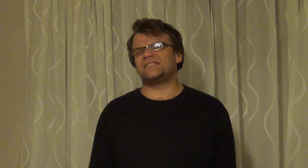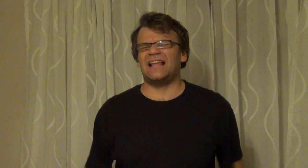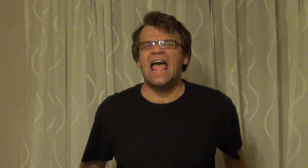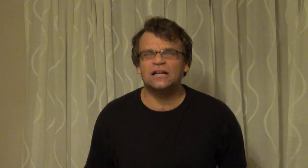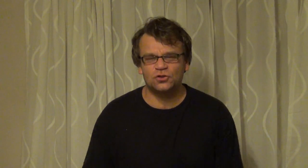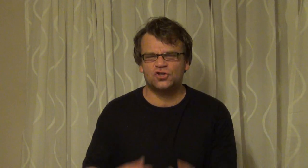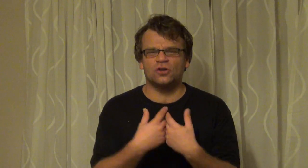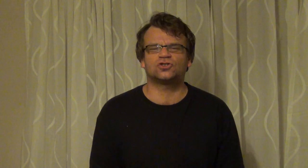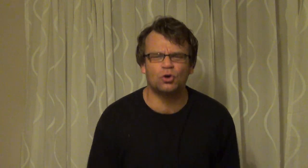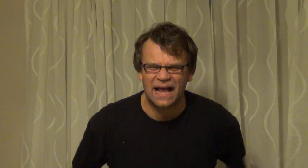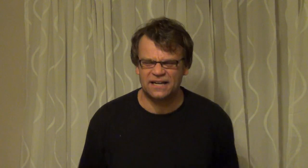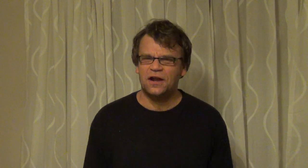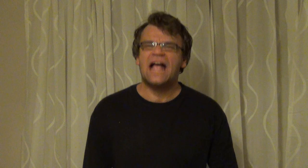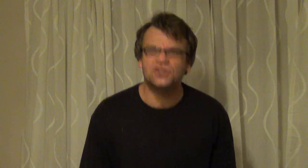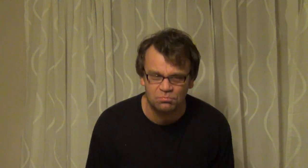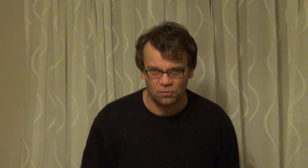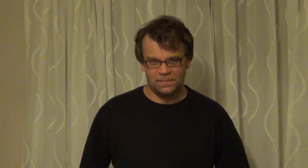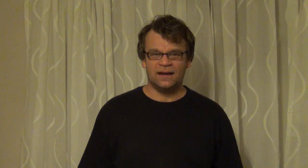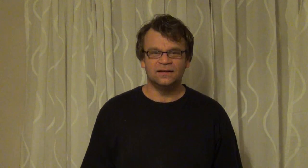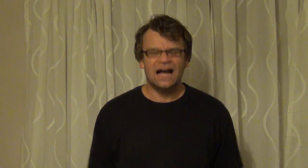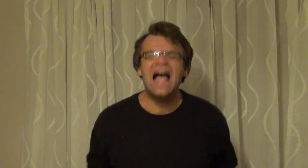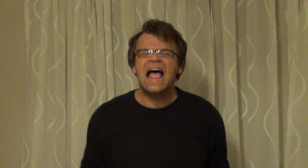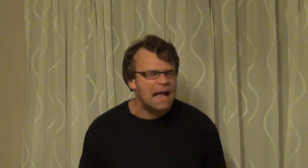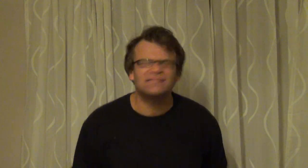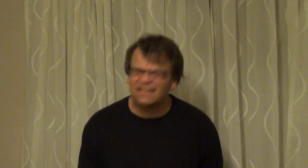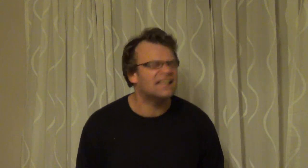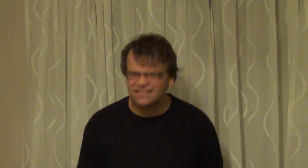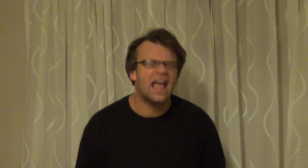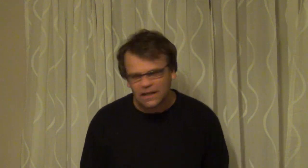an Elton John tracking an action movie man I'm still standing